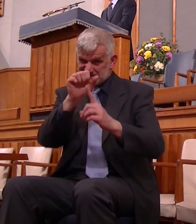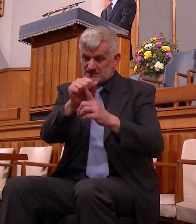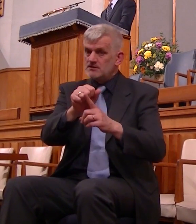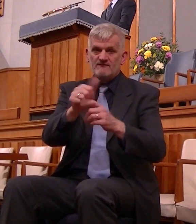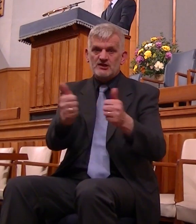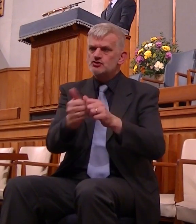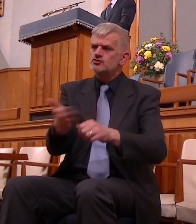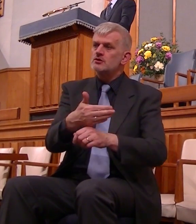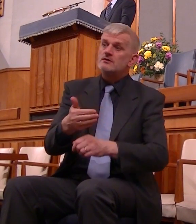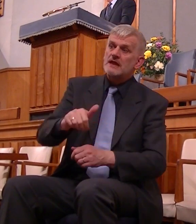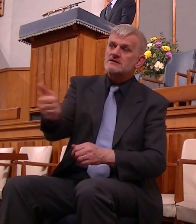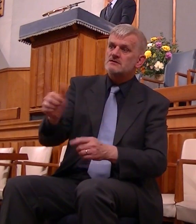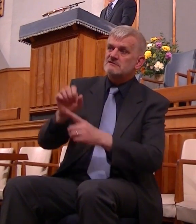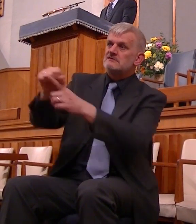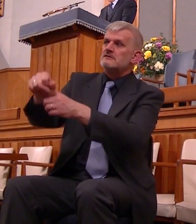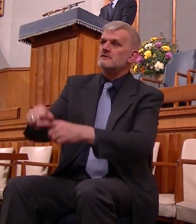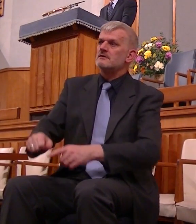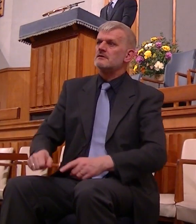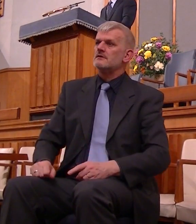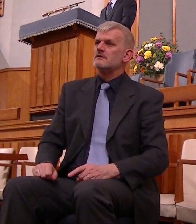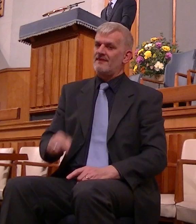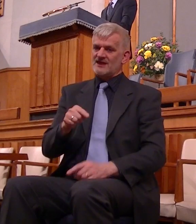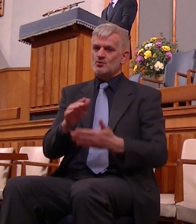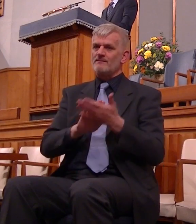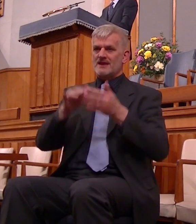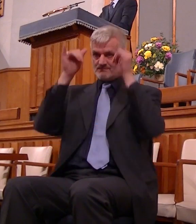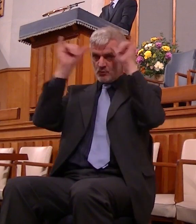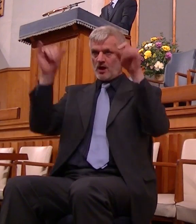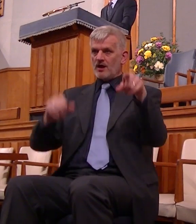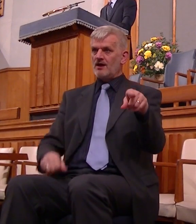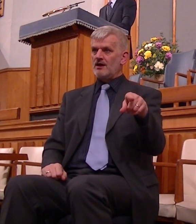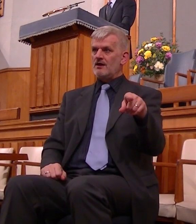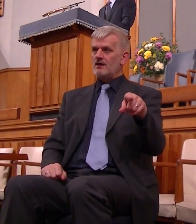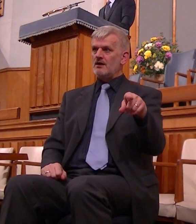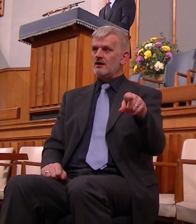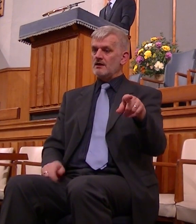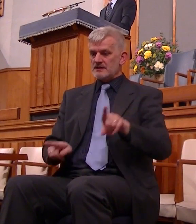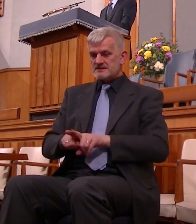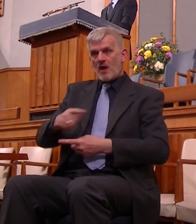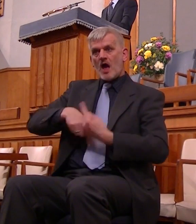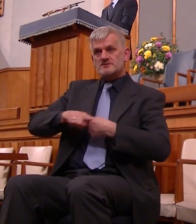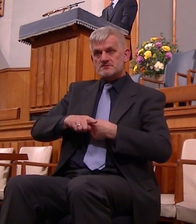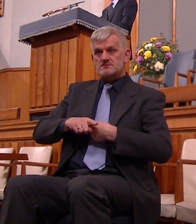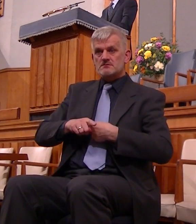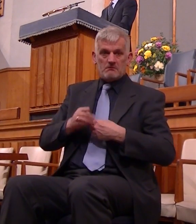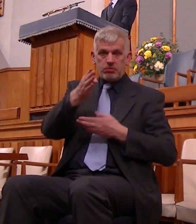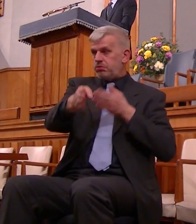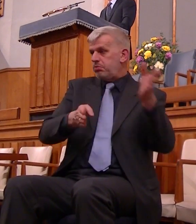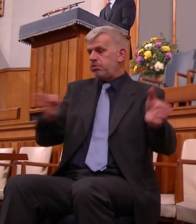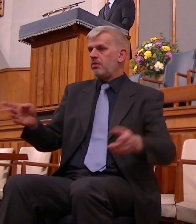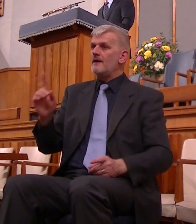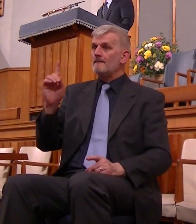another that's the picture and yet such a person we can be converted to God we can see the